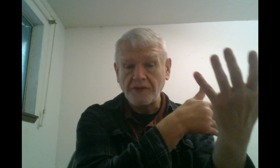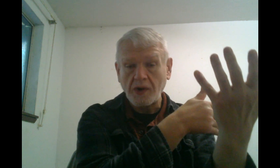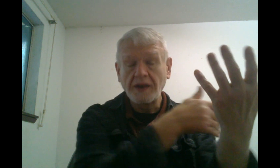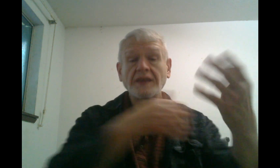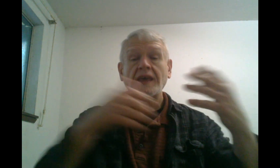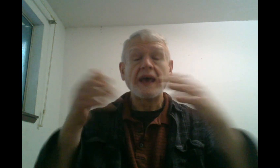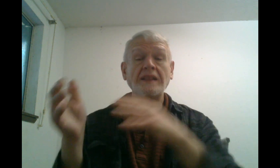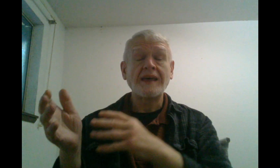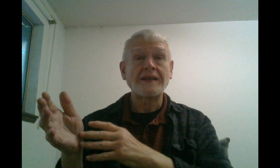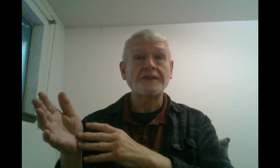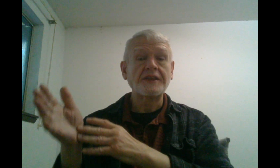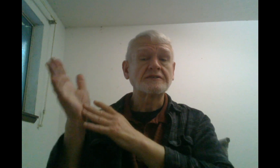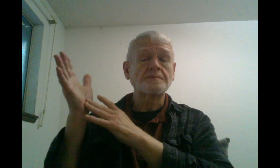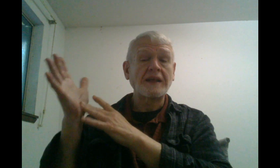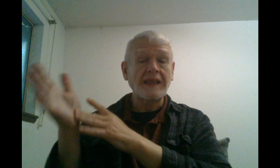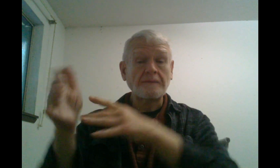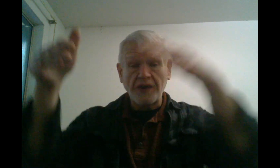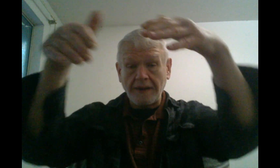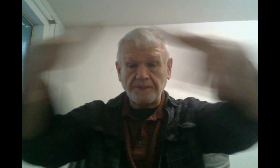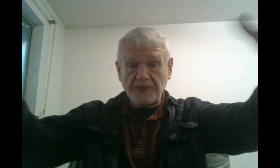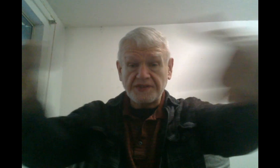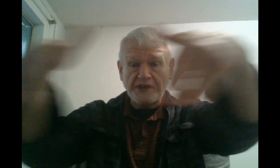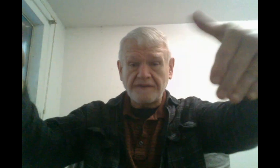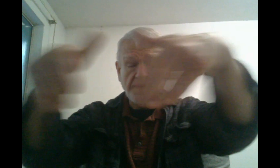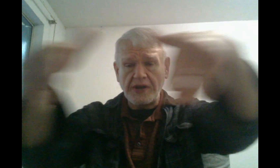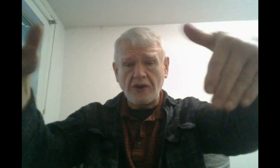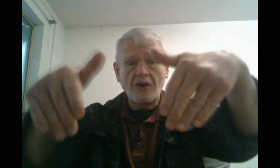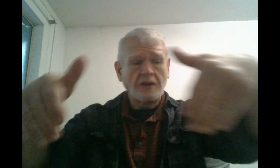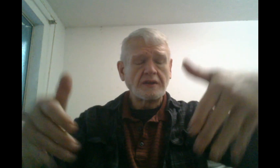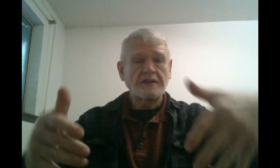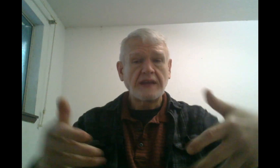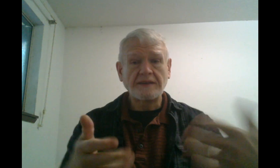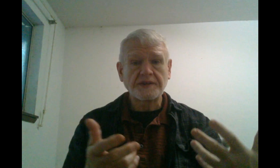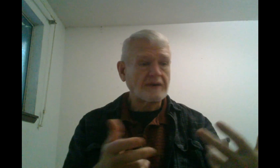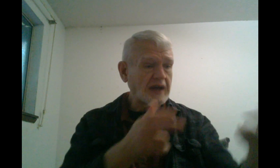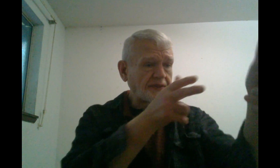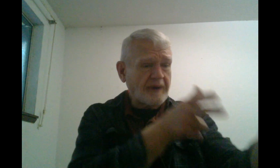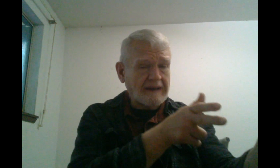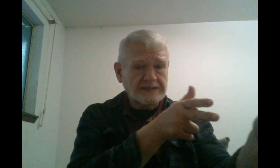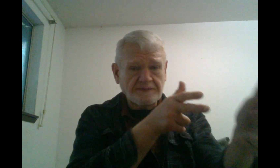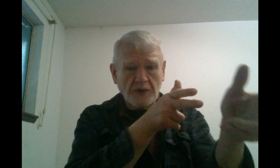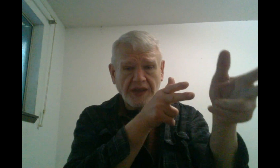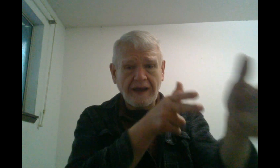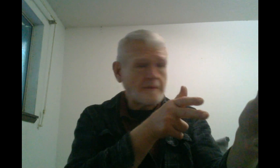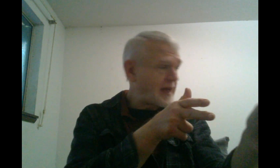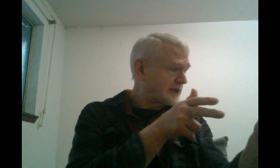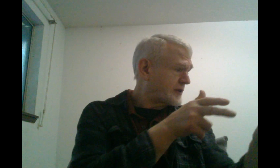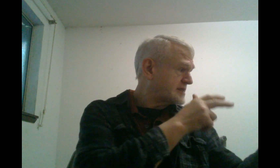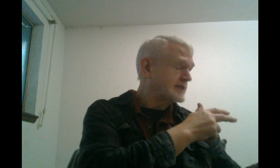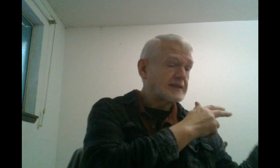floor. And then there's my laptop stuff up here. And so, I've got the box for the air mattress and